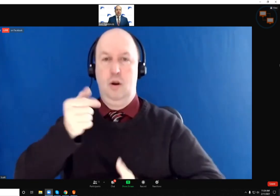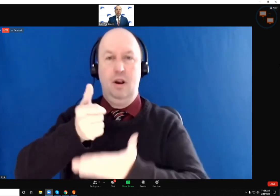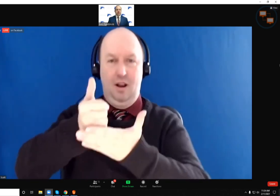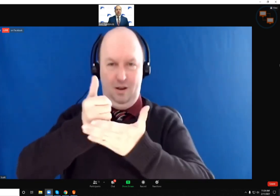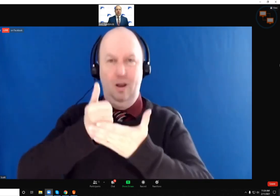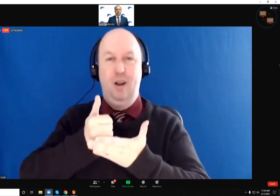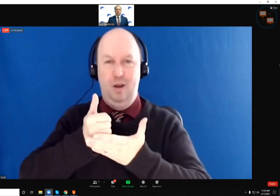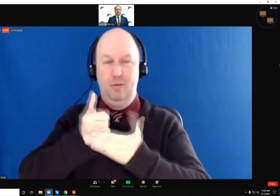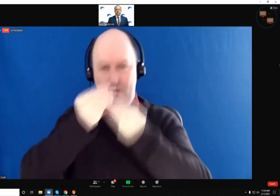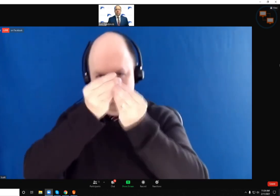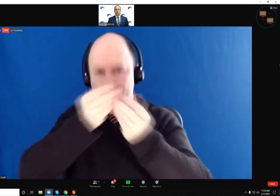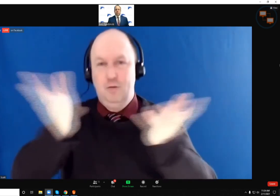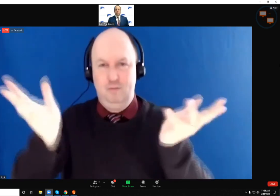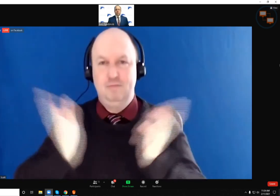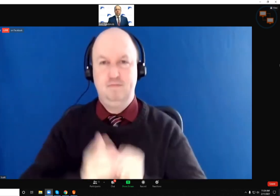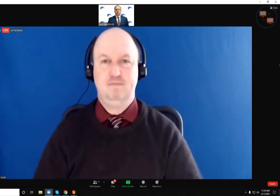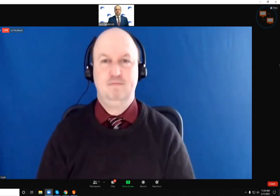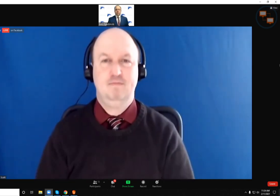us to get the message out.